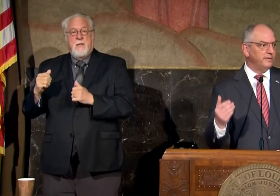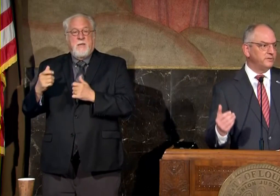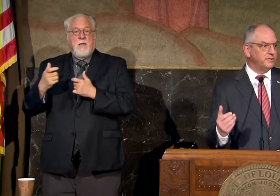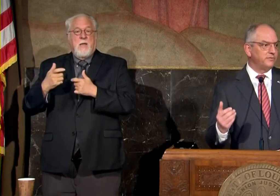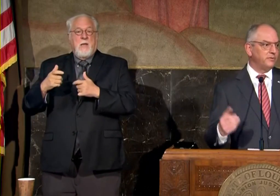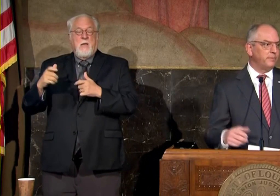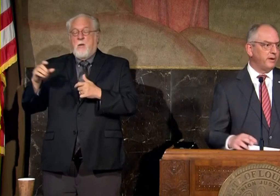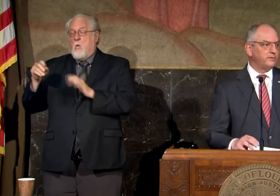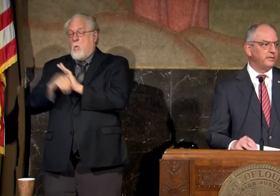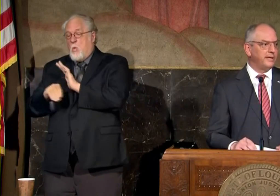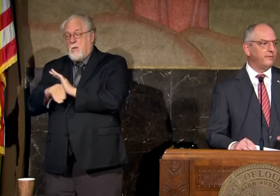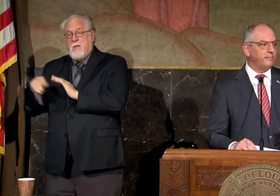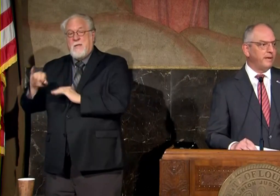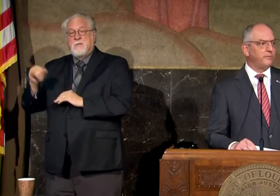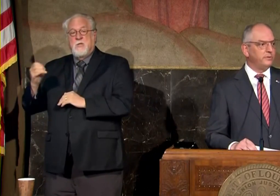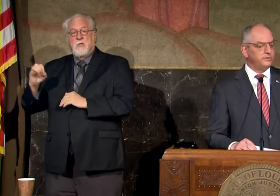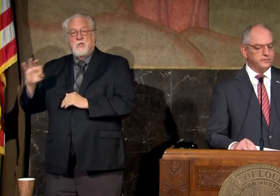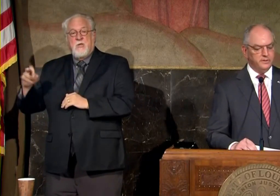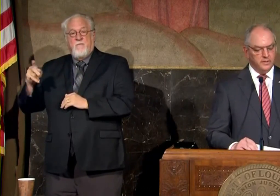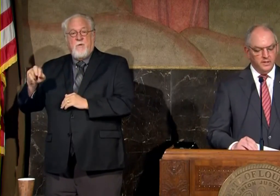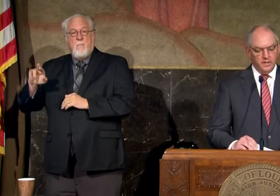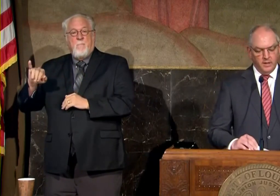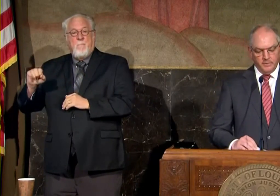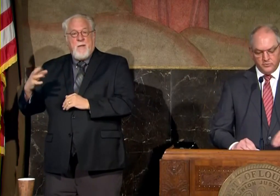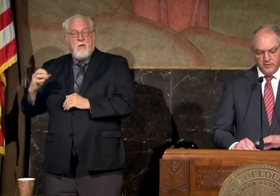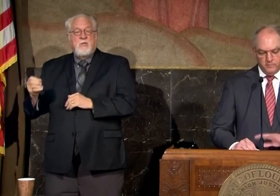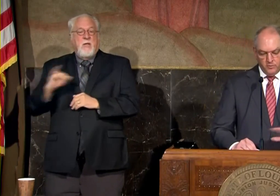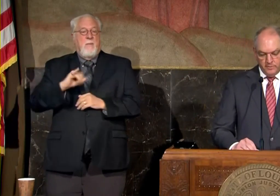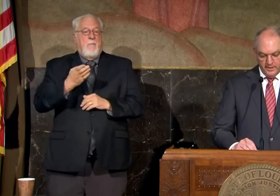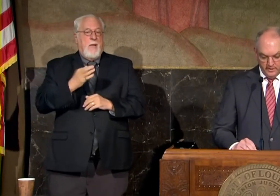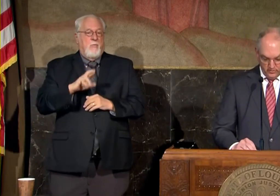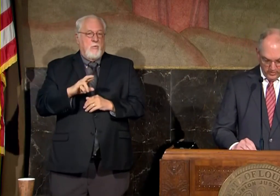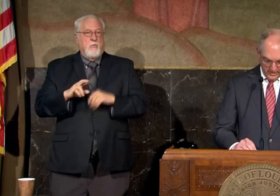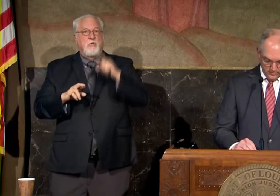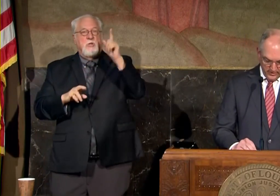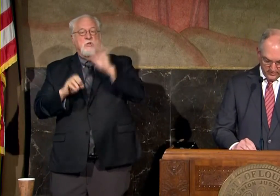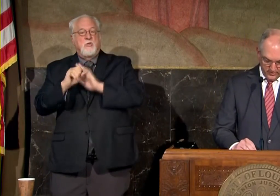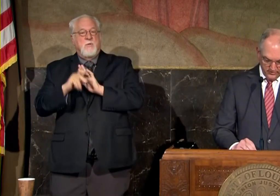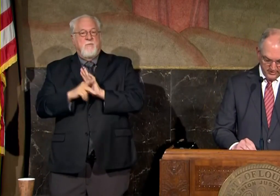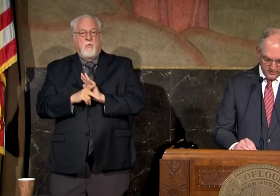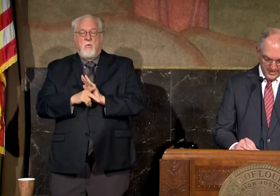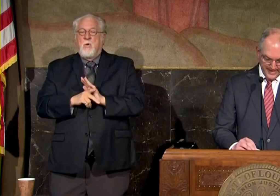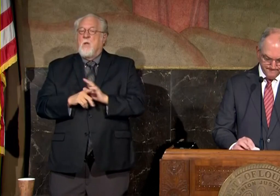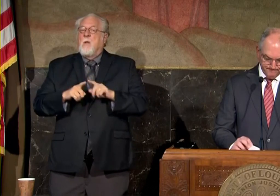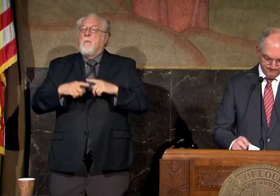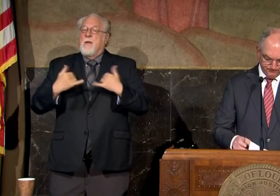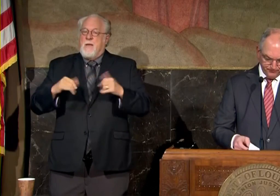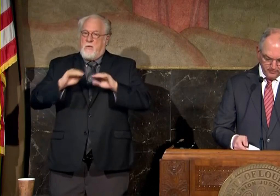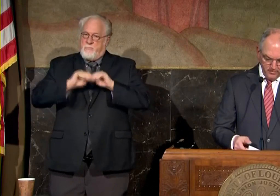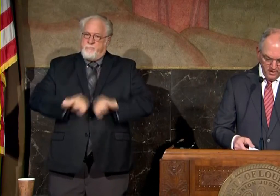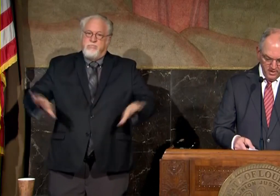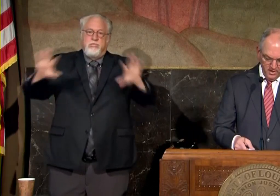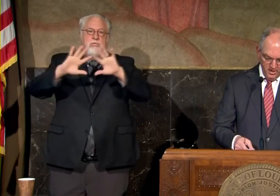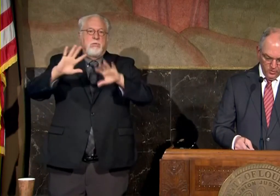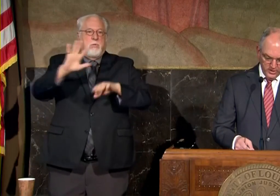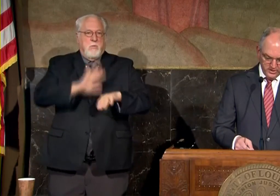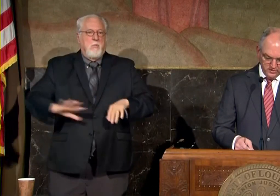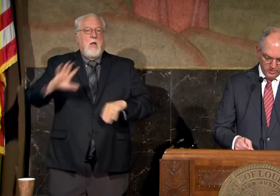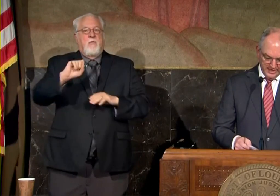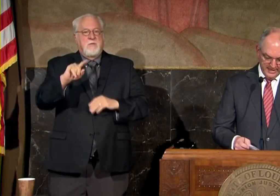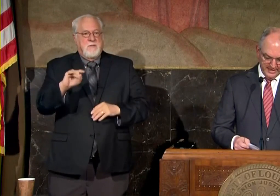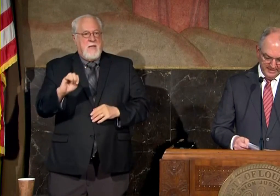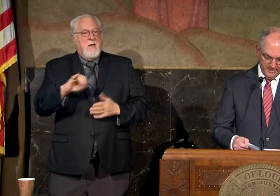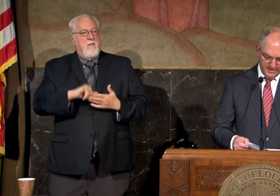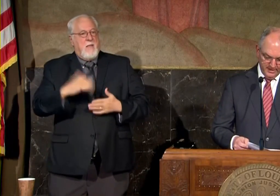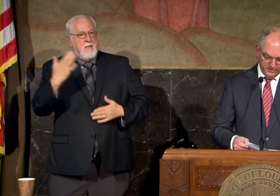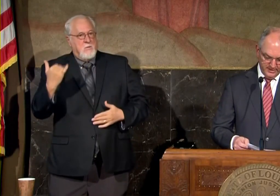Orleans and Jefferson Parish and later in Baton Rouge and up in Shreveport but it is widespread across the state which is